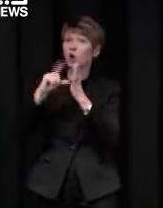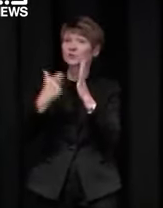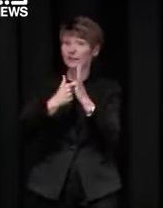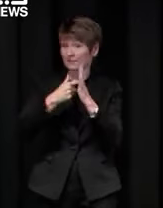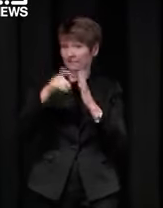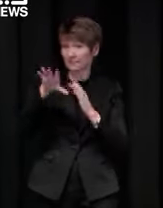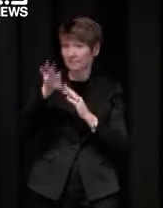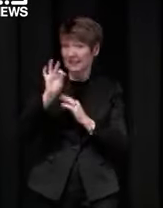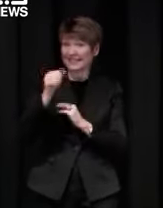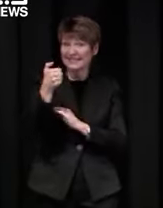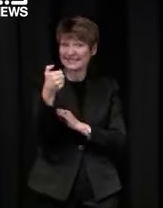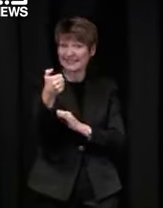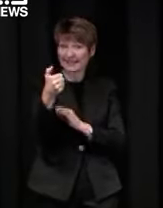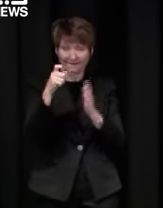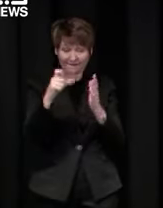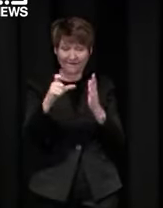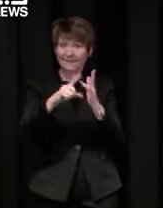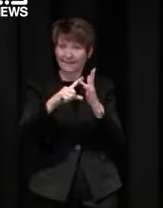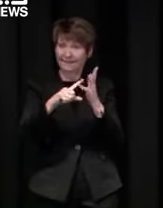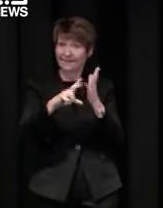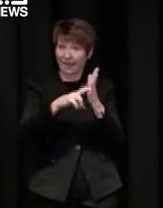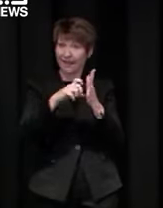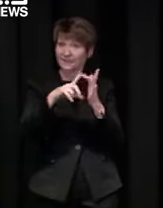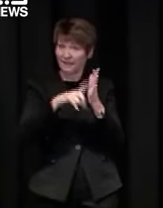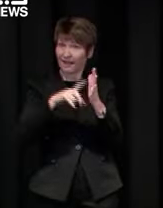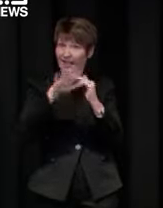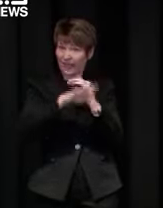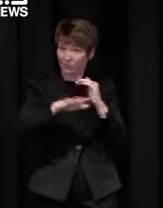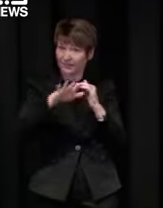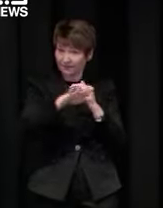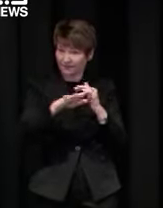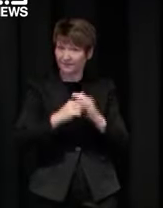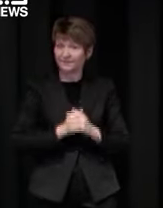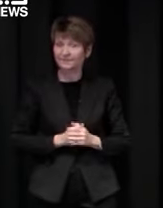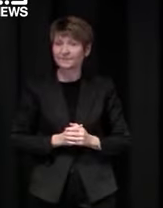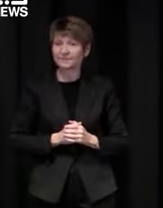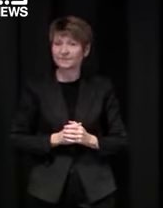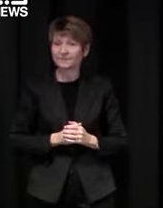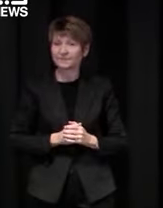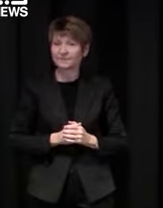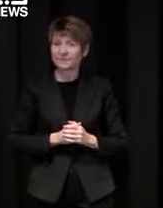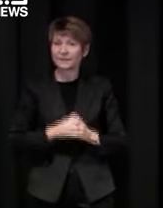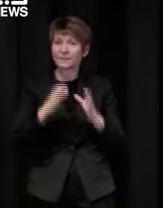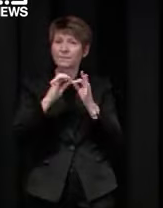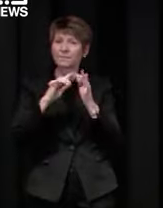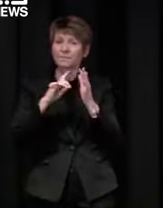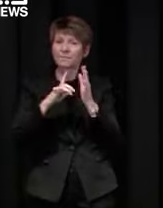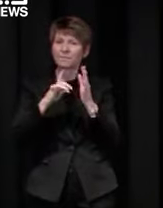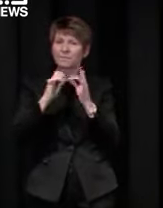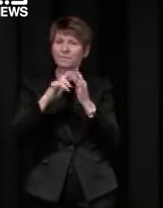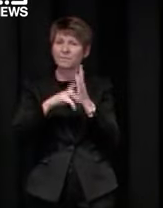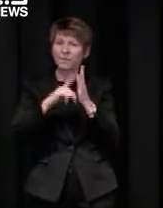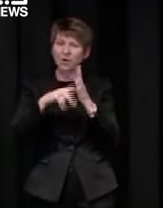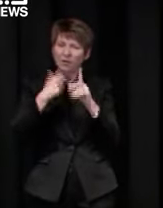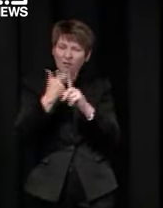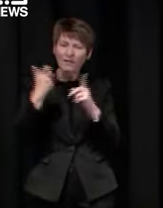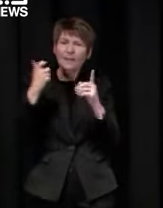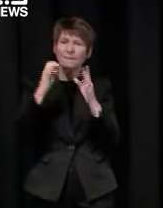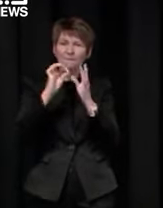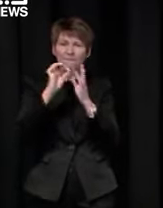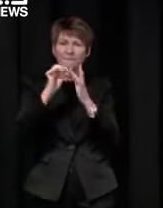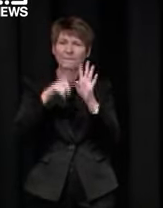where these trials can occur they are Buloke Pyrenees Bass Coast